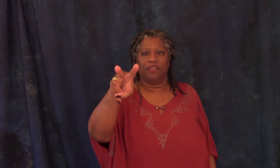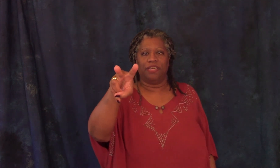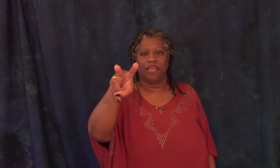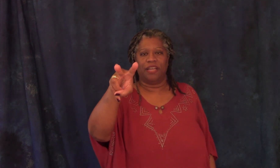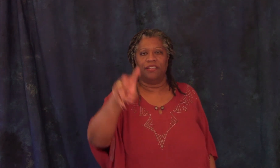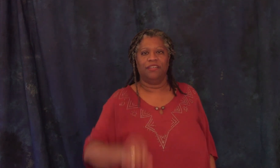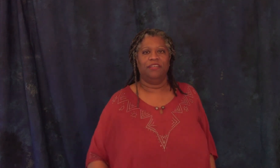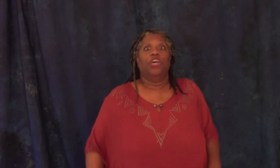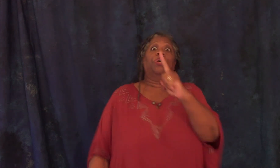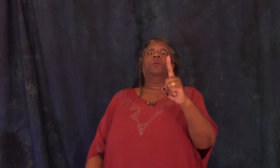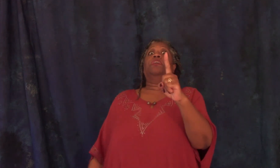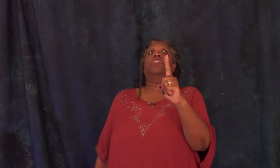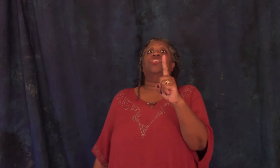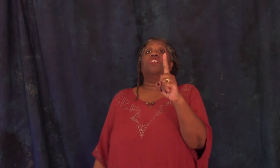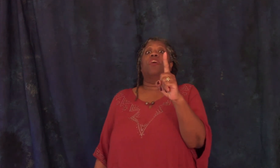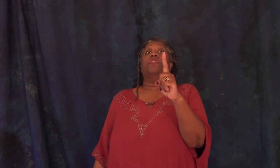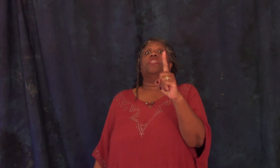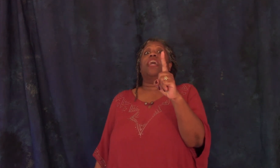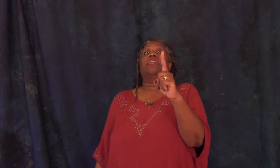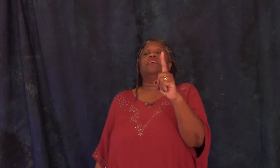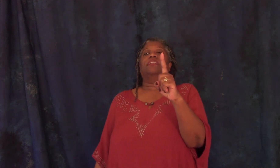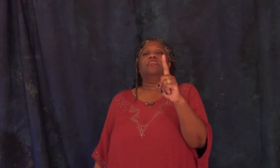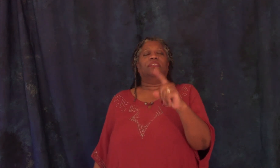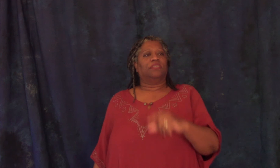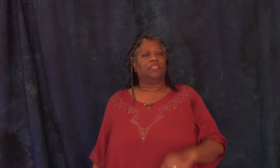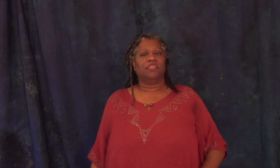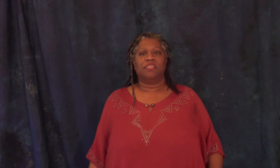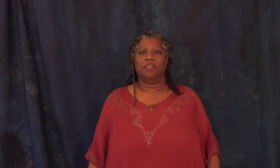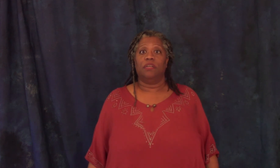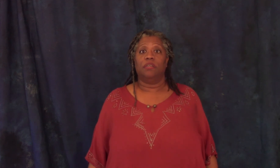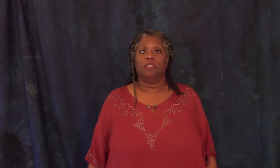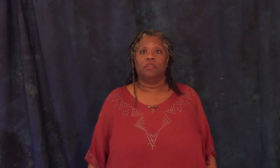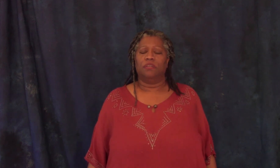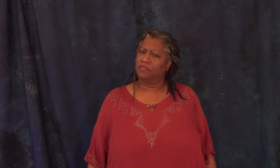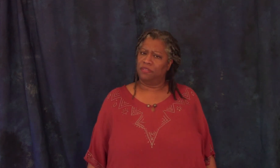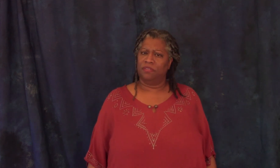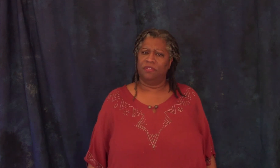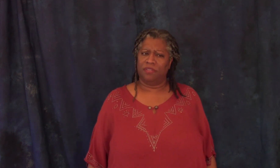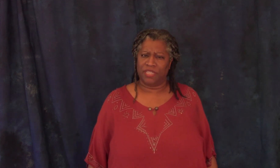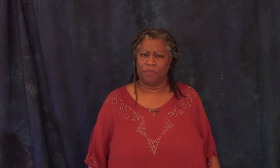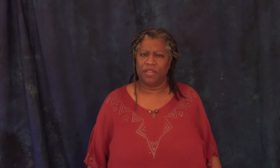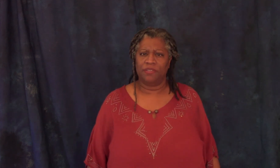did that and the chicken farmer did that and the king said that's the right answer